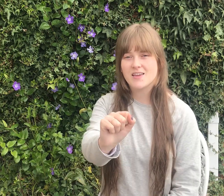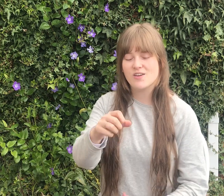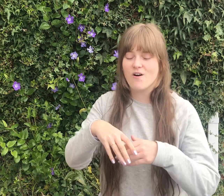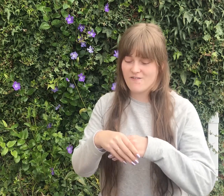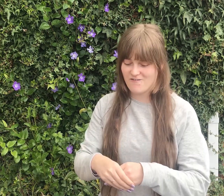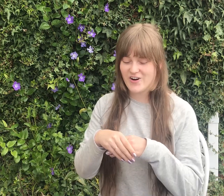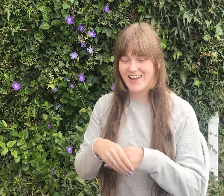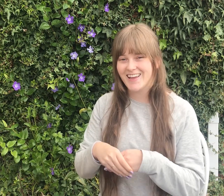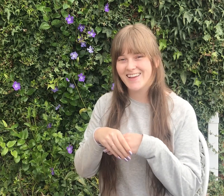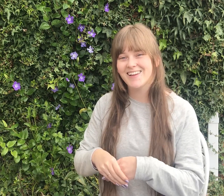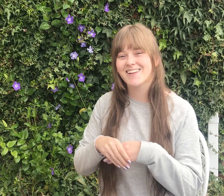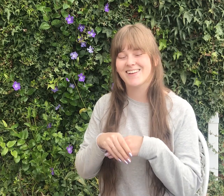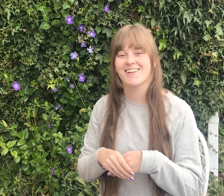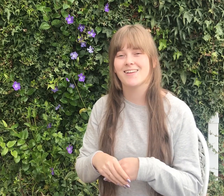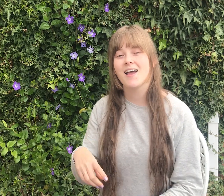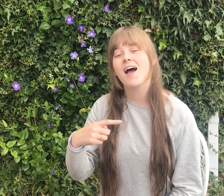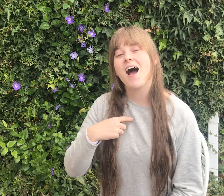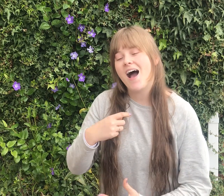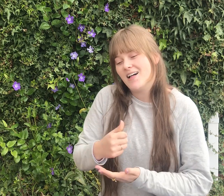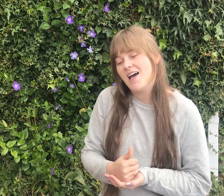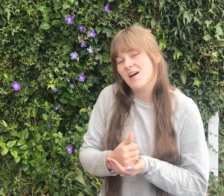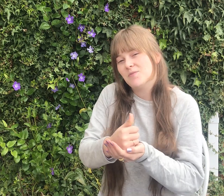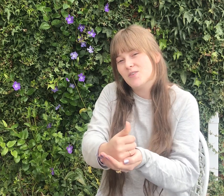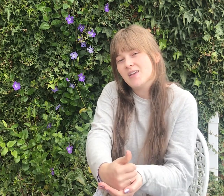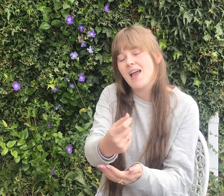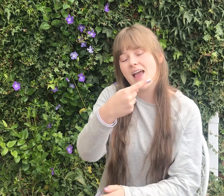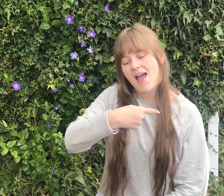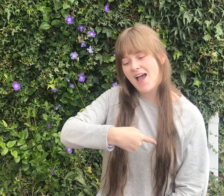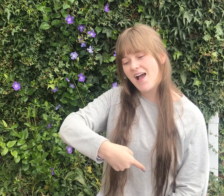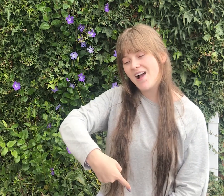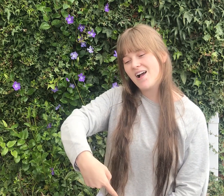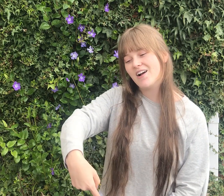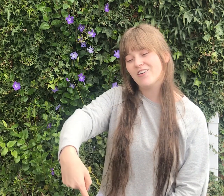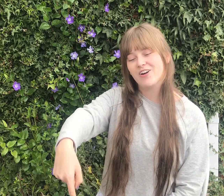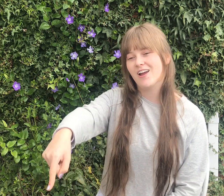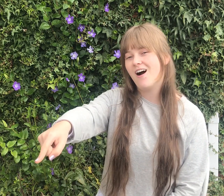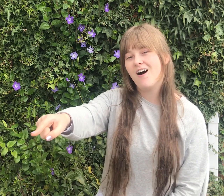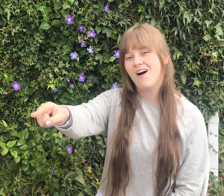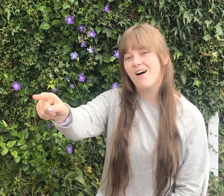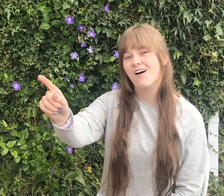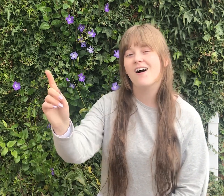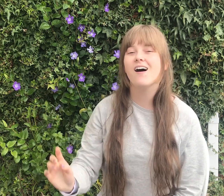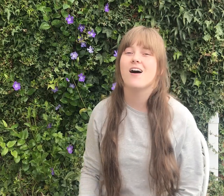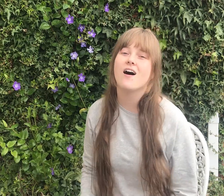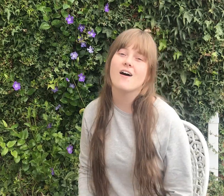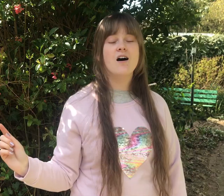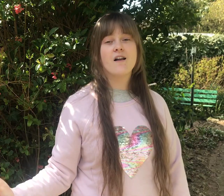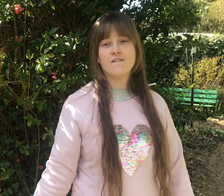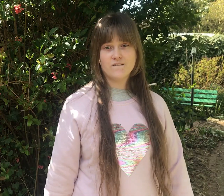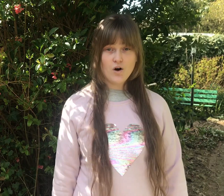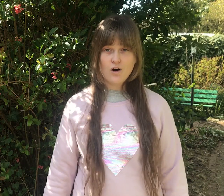be your Friend I'll help you carry On For